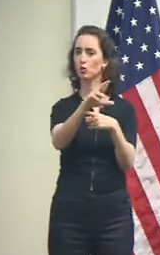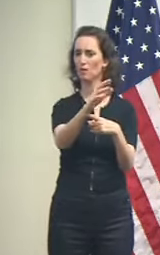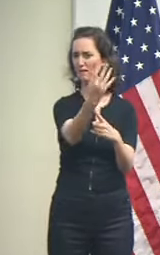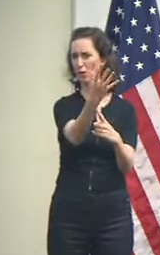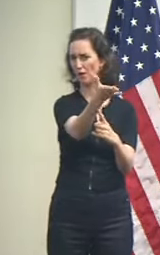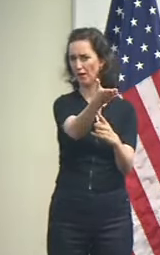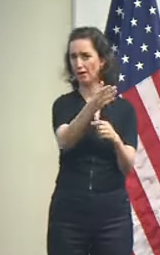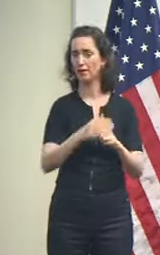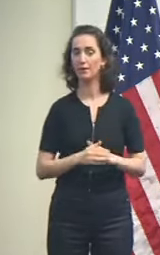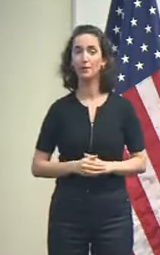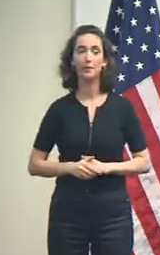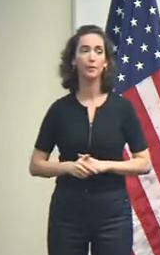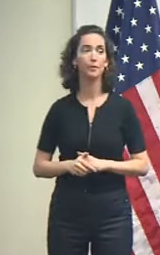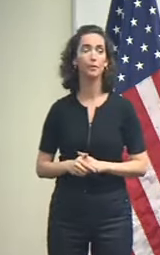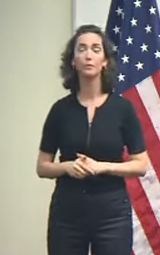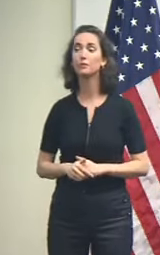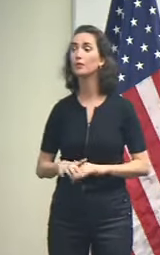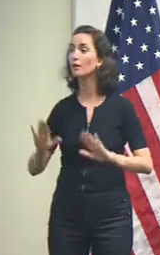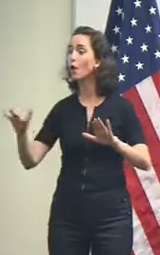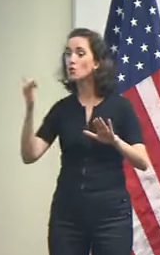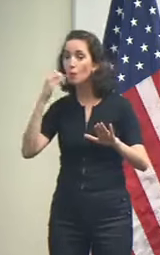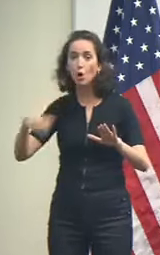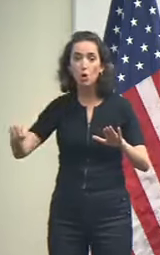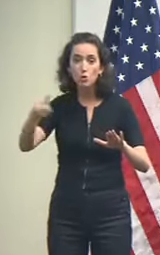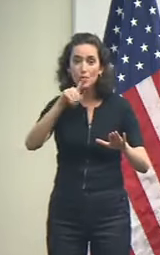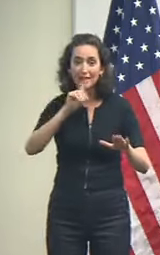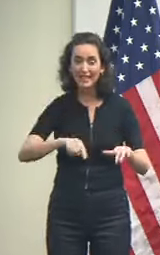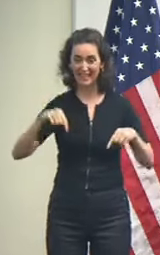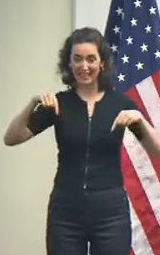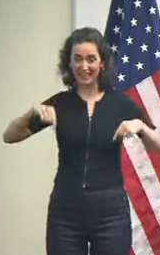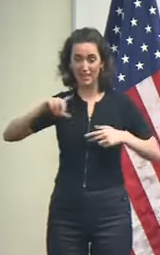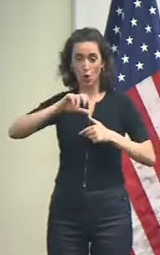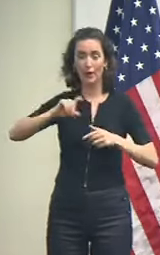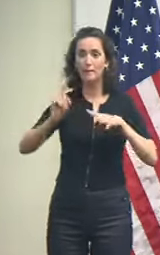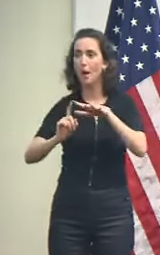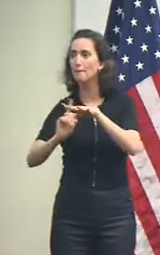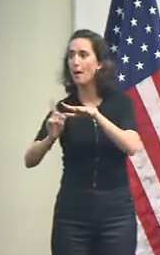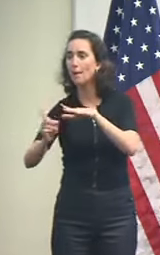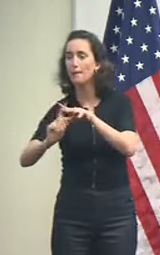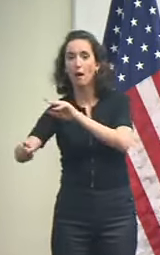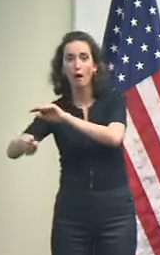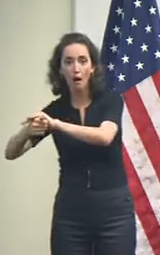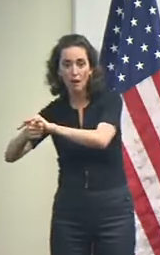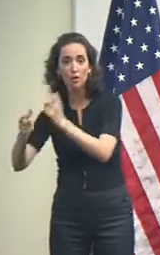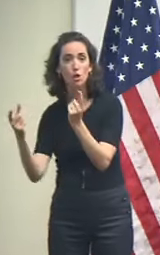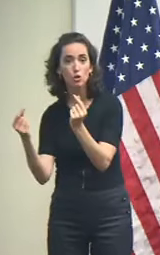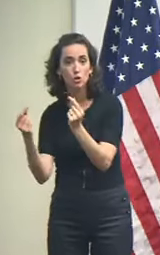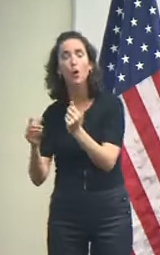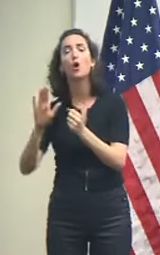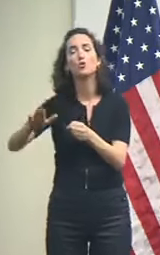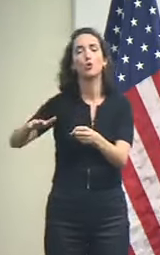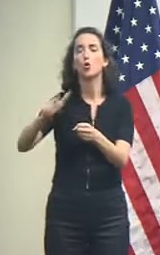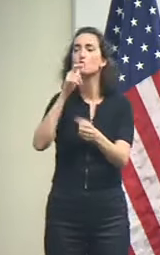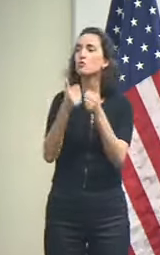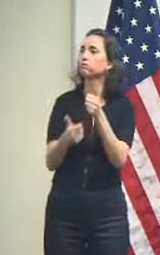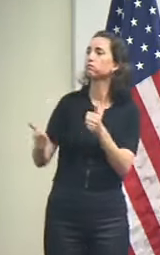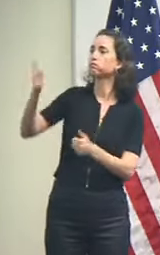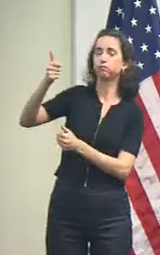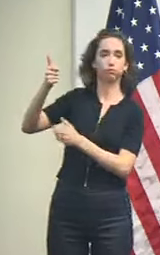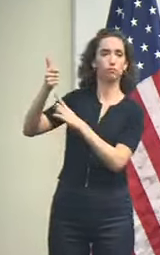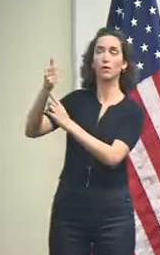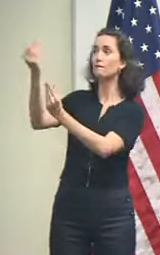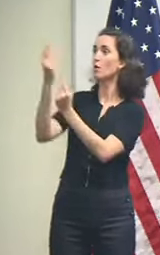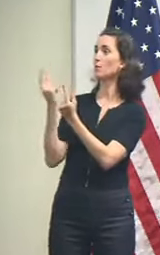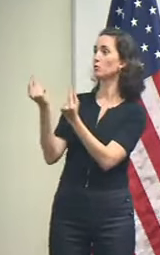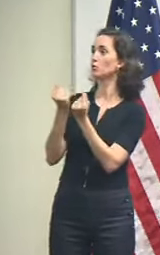So anyone needing shelter from Hurricane Zeta, follow the guidance of your local officials. If you have any